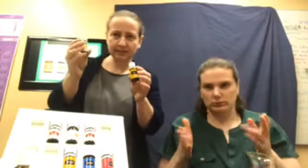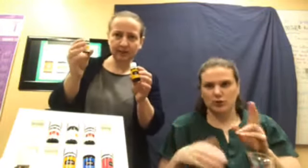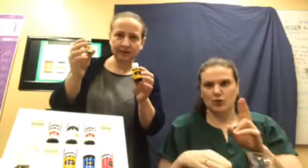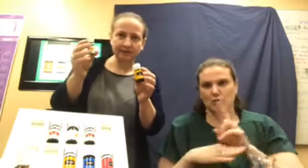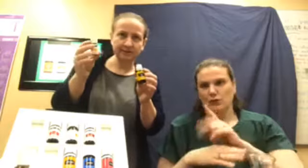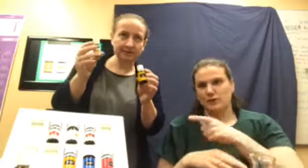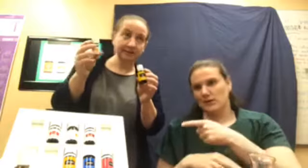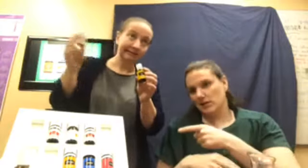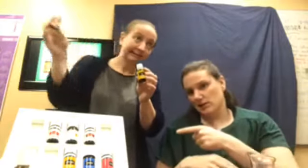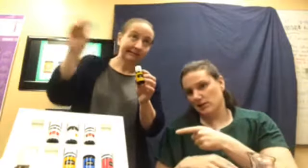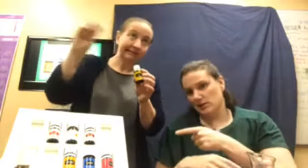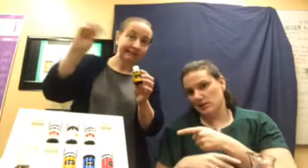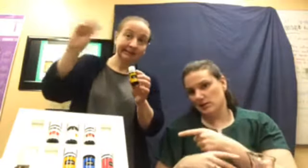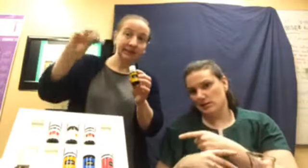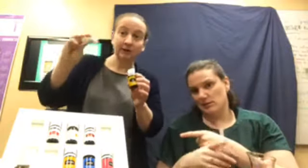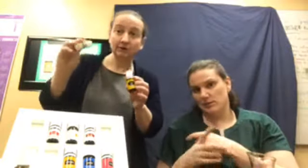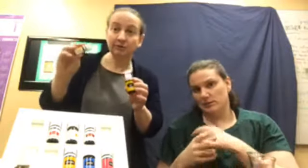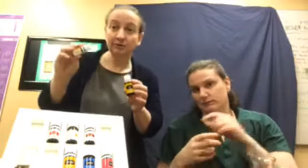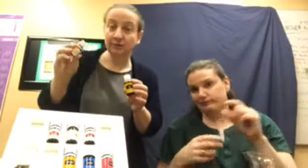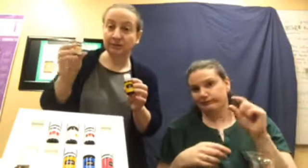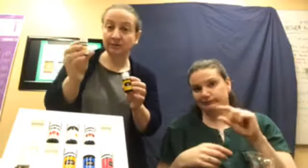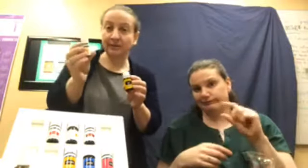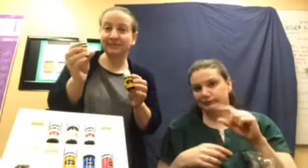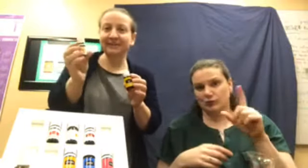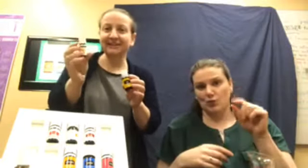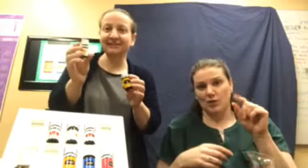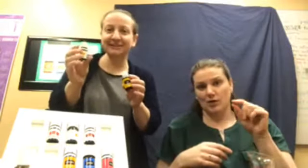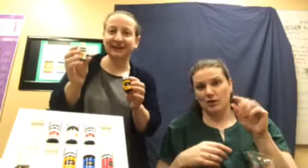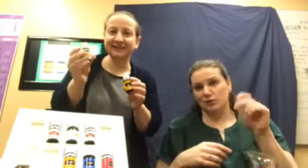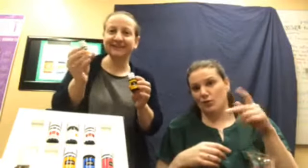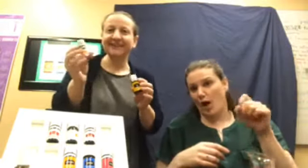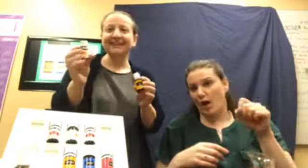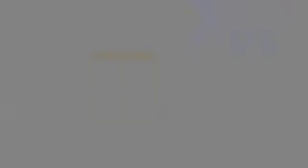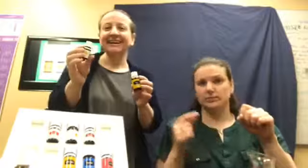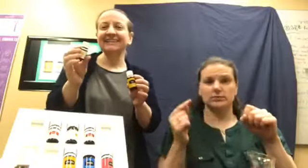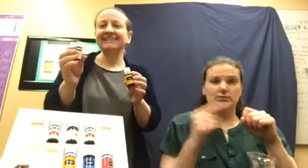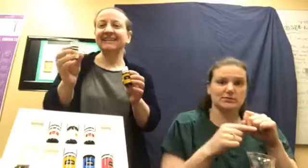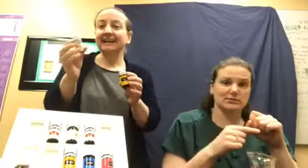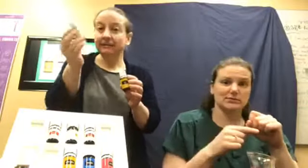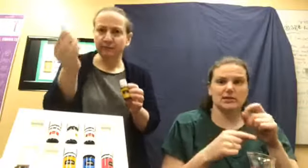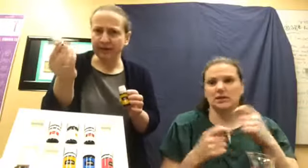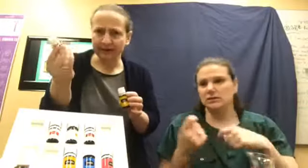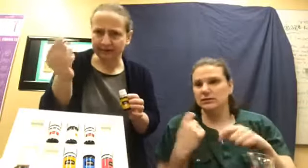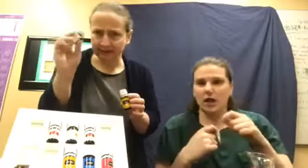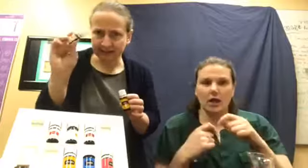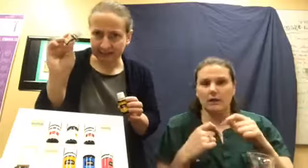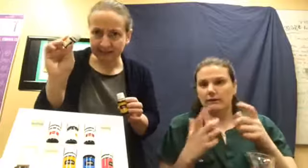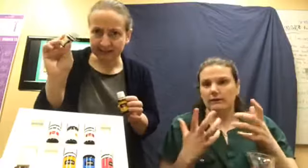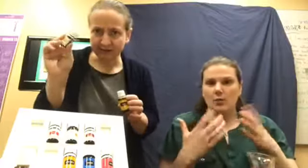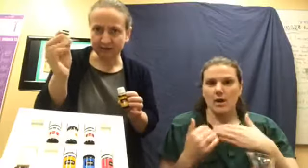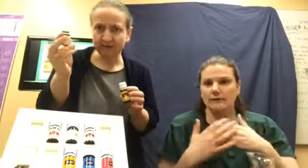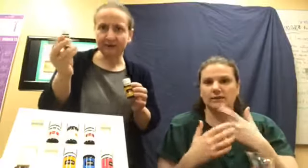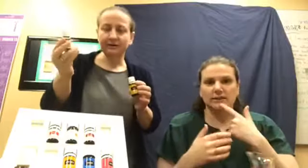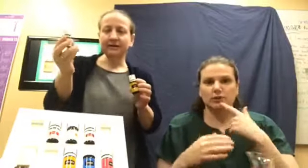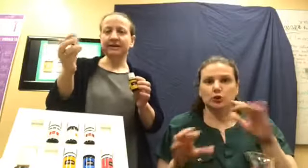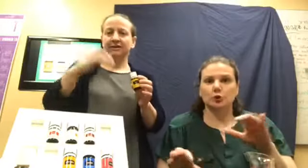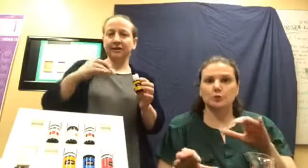one, you know, 20 drops in this or something instead of whatever it says to do it for internally.